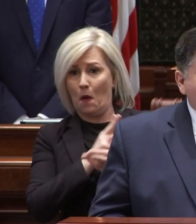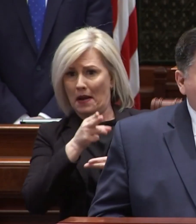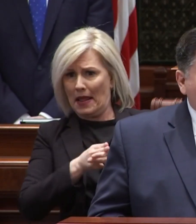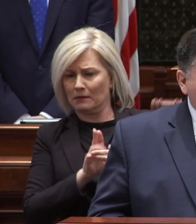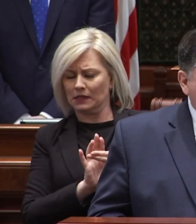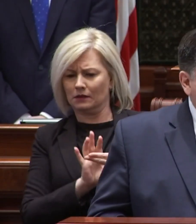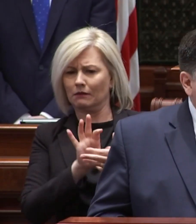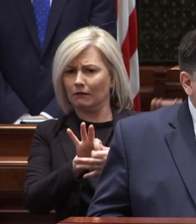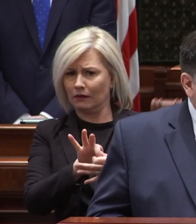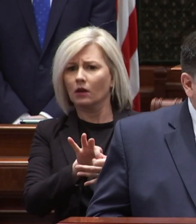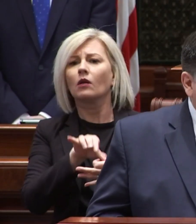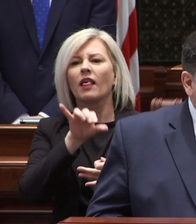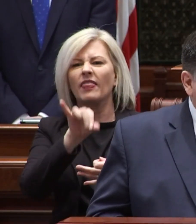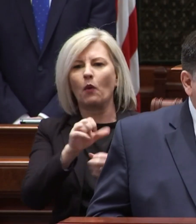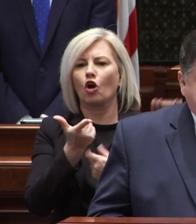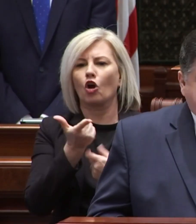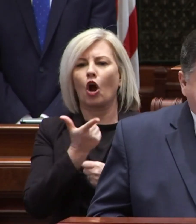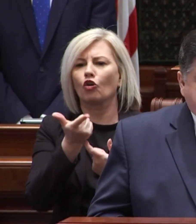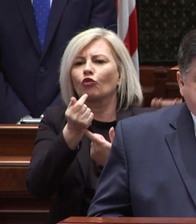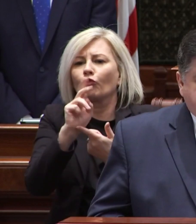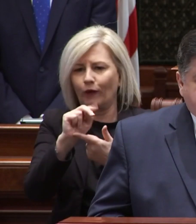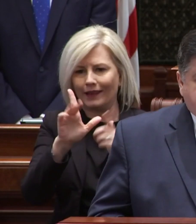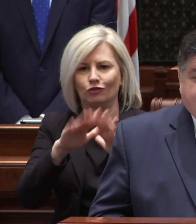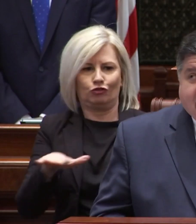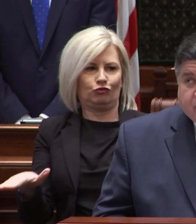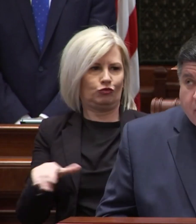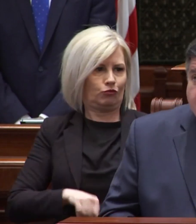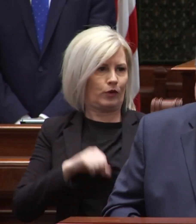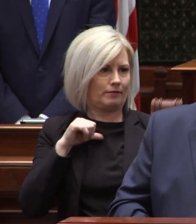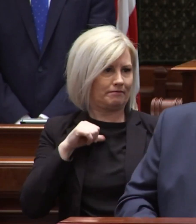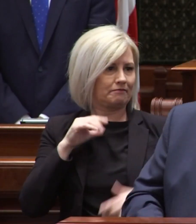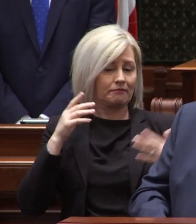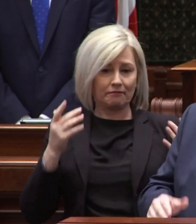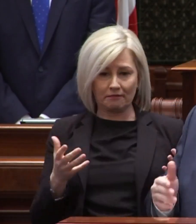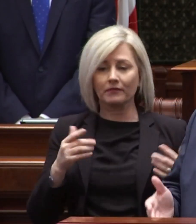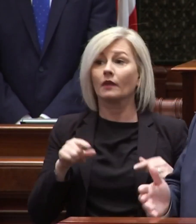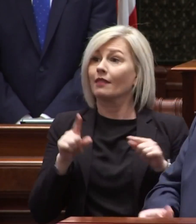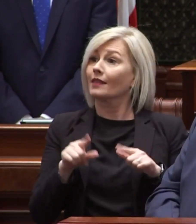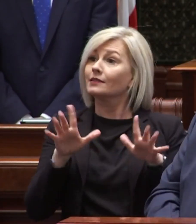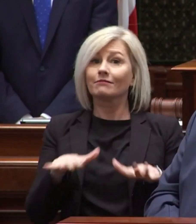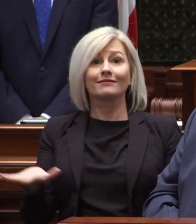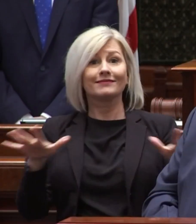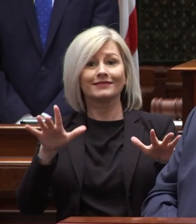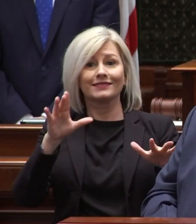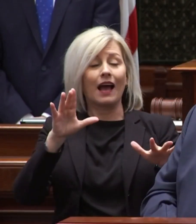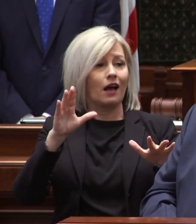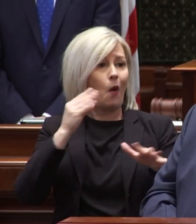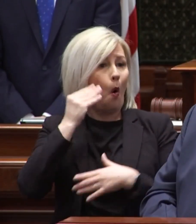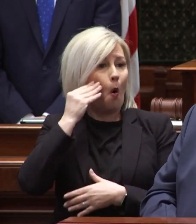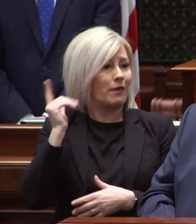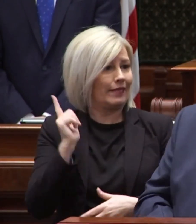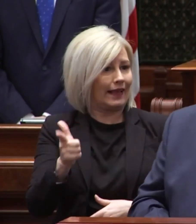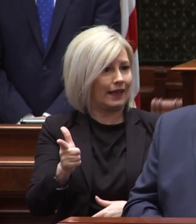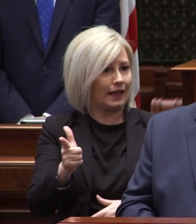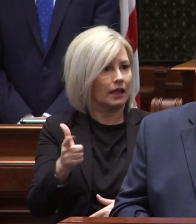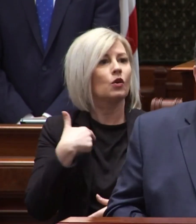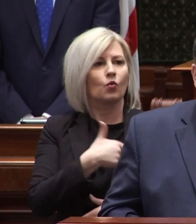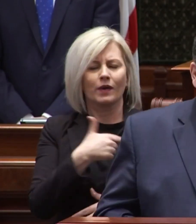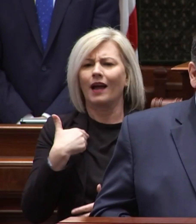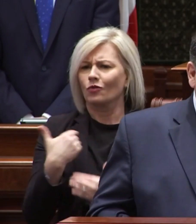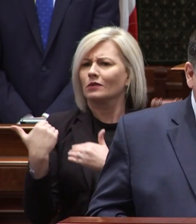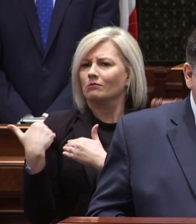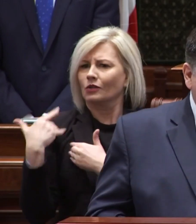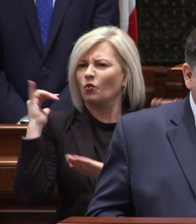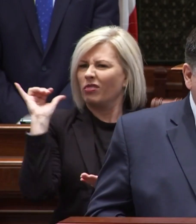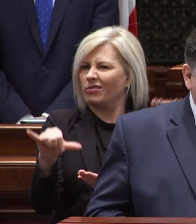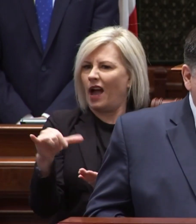will make our grandchildren proud after all this is the land of lincoln we have a responsibility